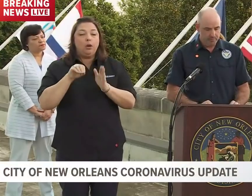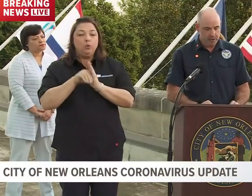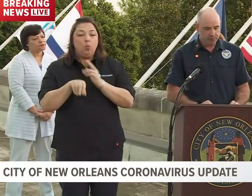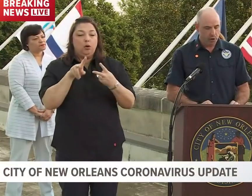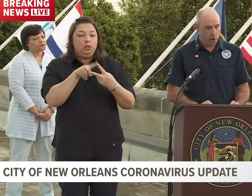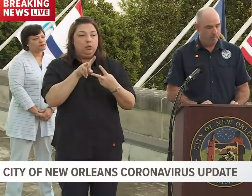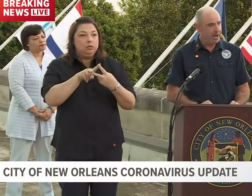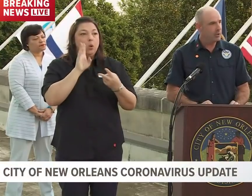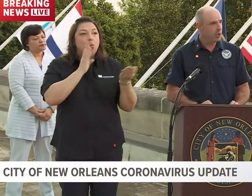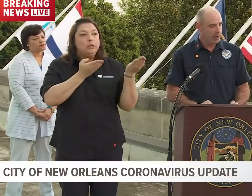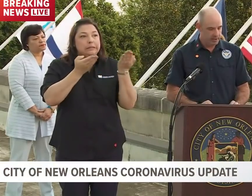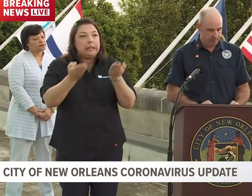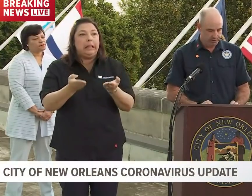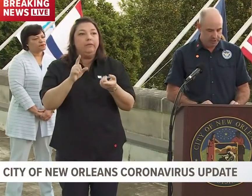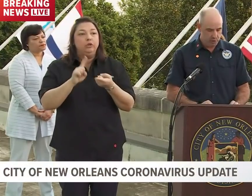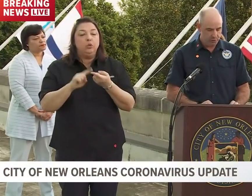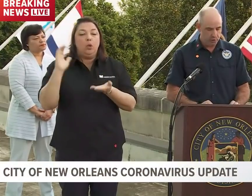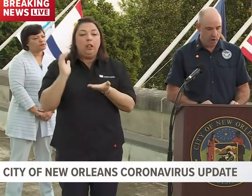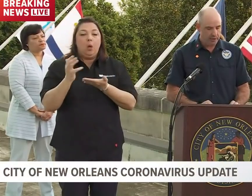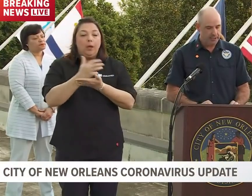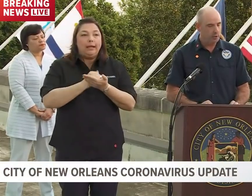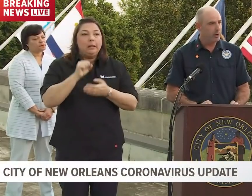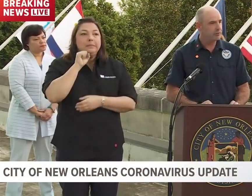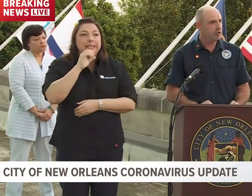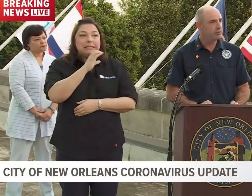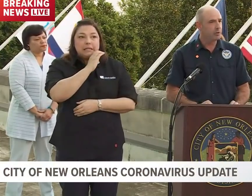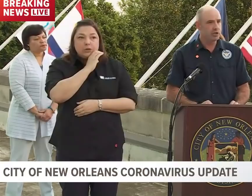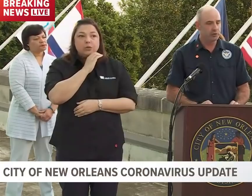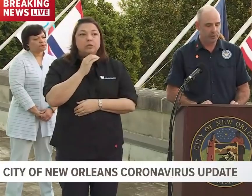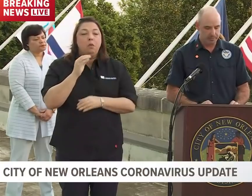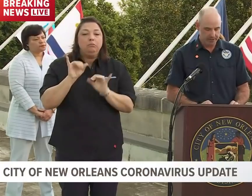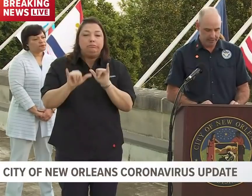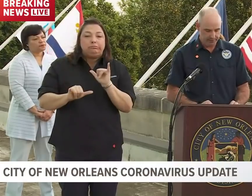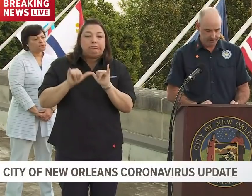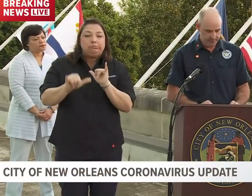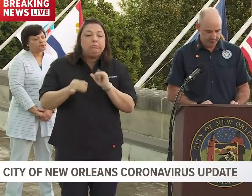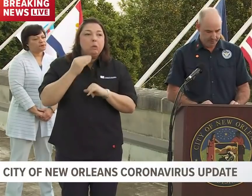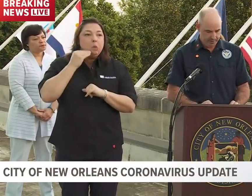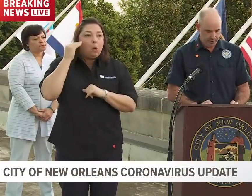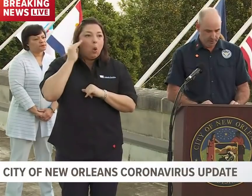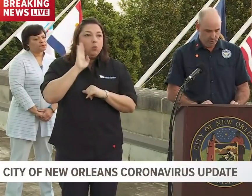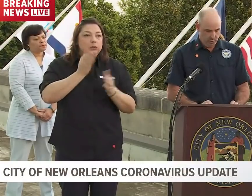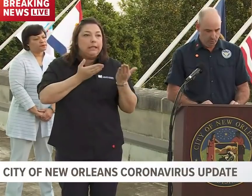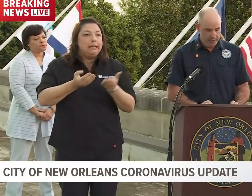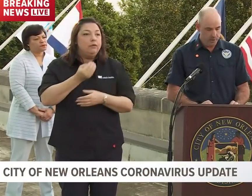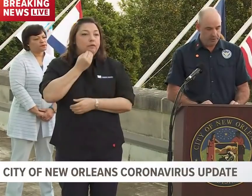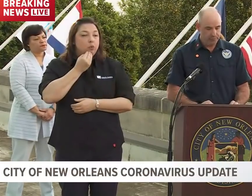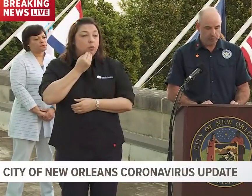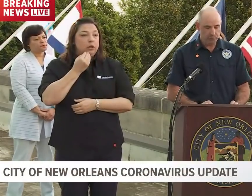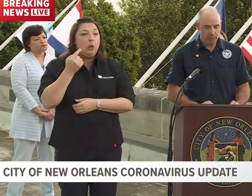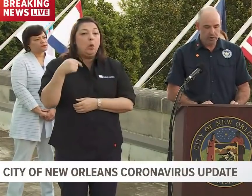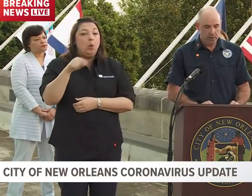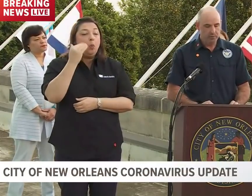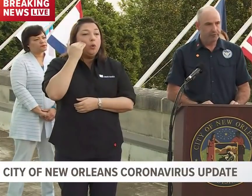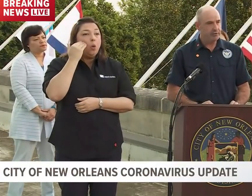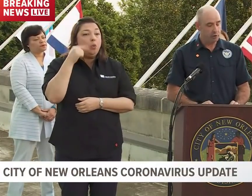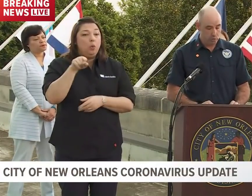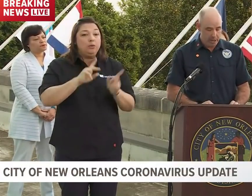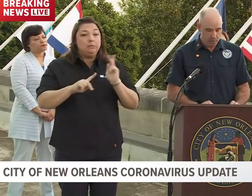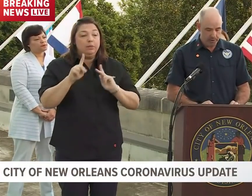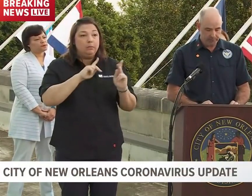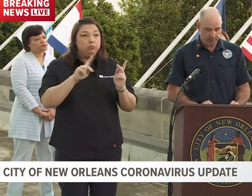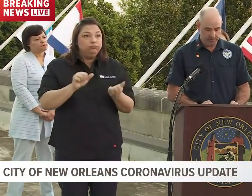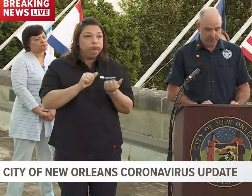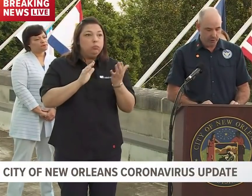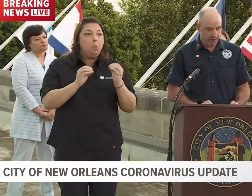will deliver meals to homebound, low-income seniors or chronically ill residents who are sheltering in place. We know these folks face a